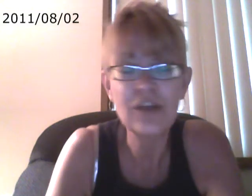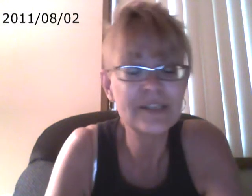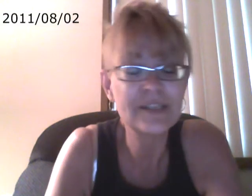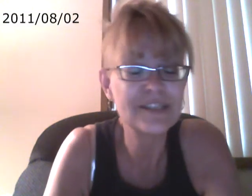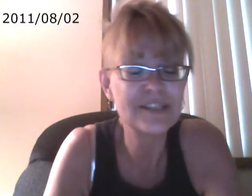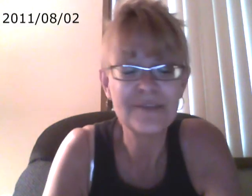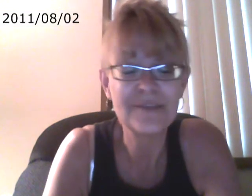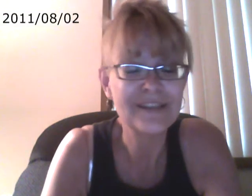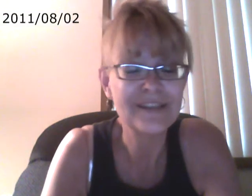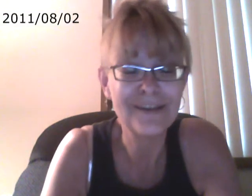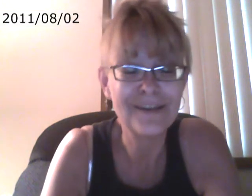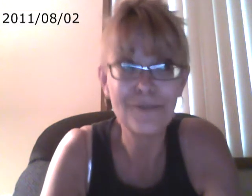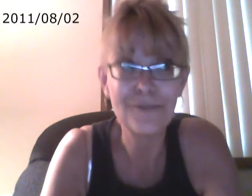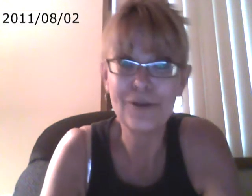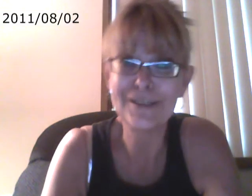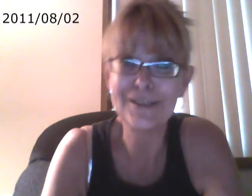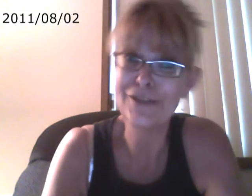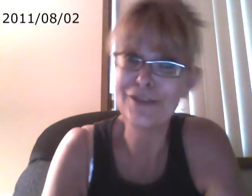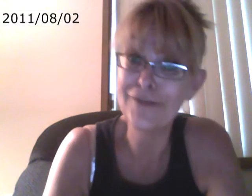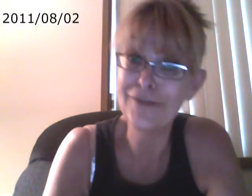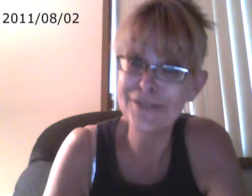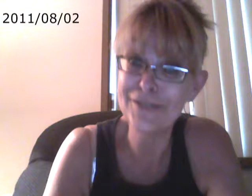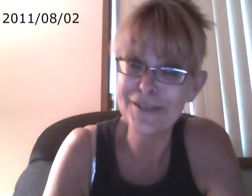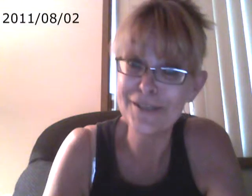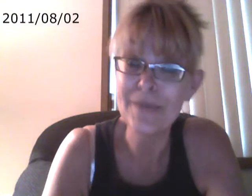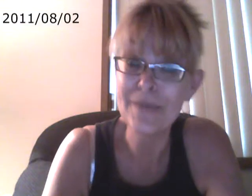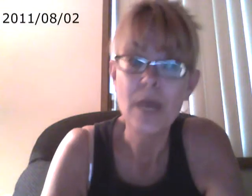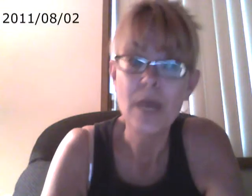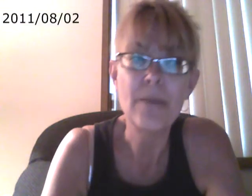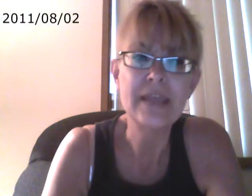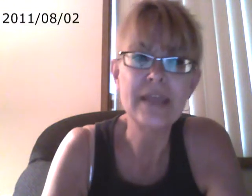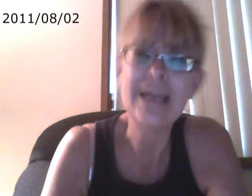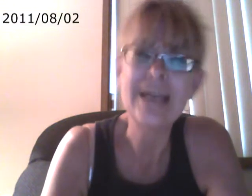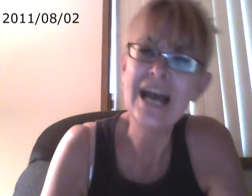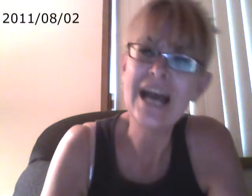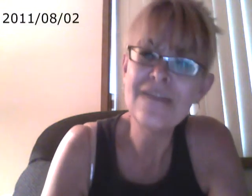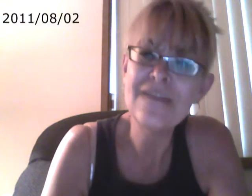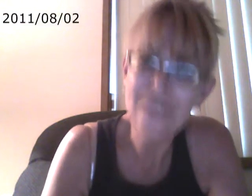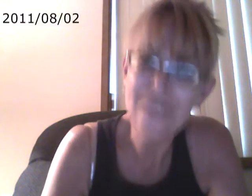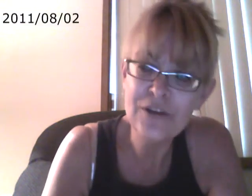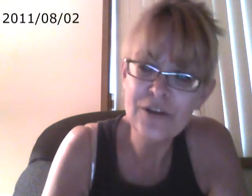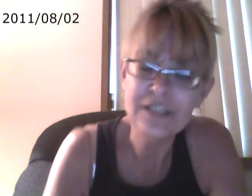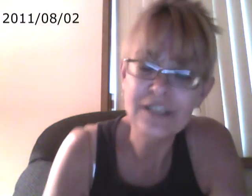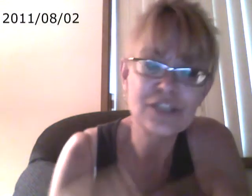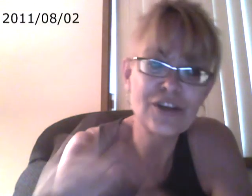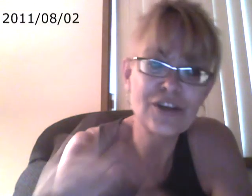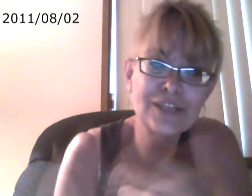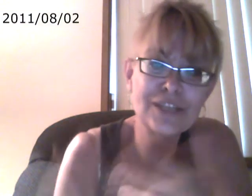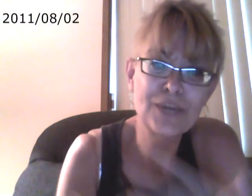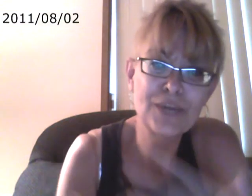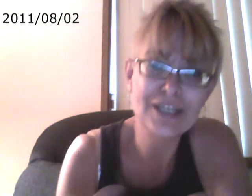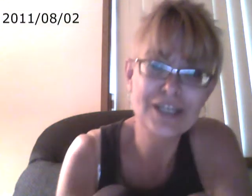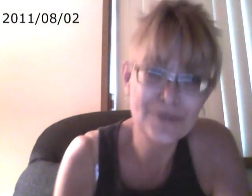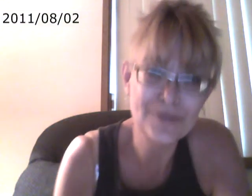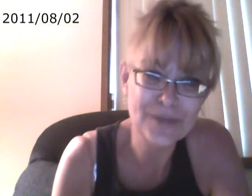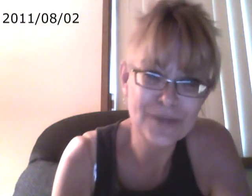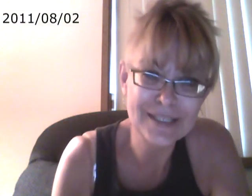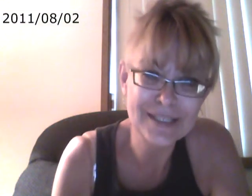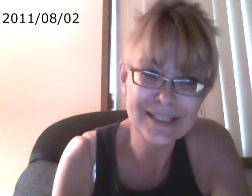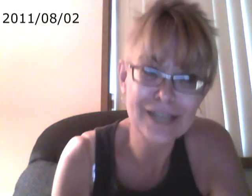system, you know, we'll all say it's not a fair system. But that unfairness is starting to catch up to us. It's like a